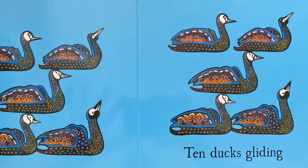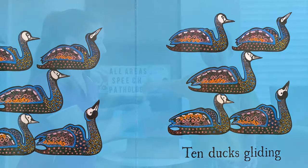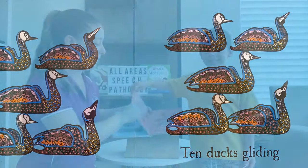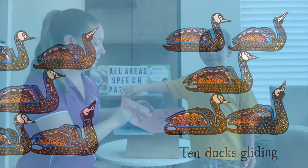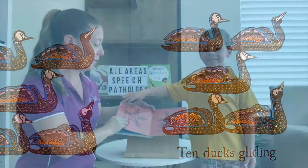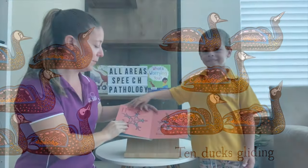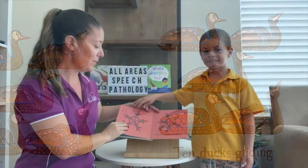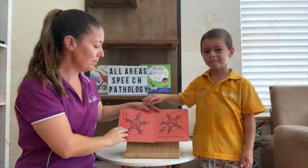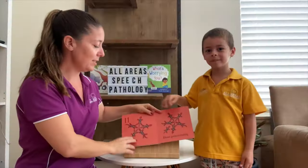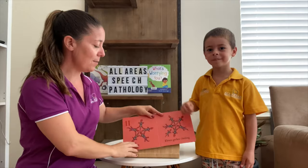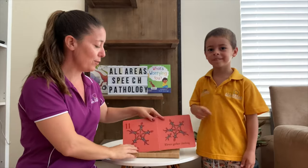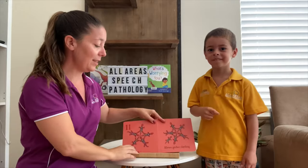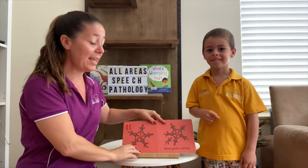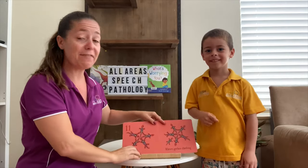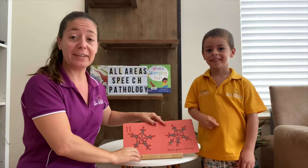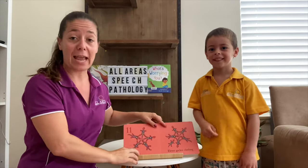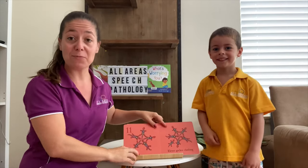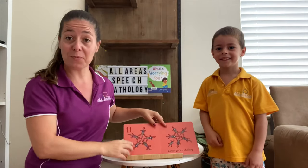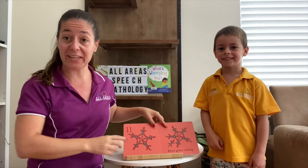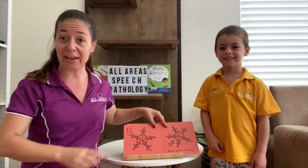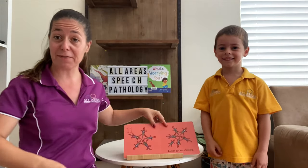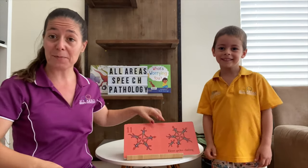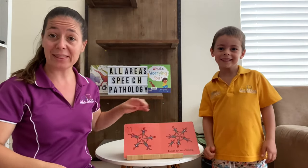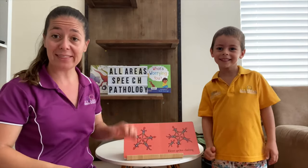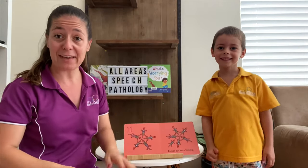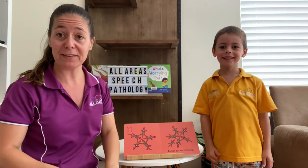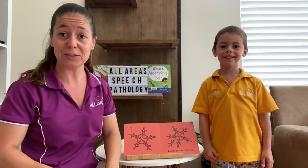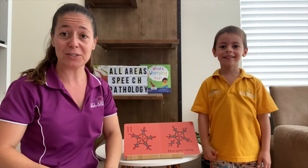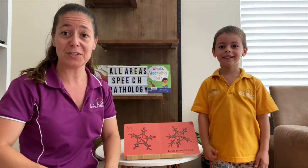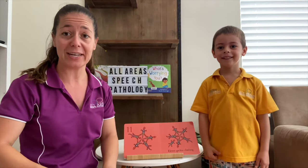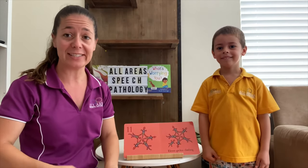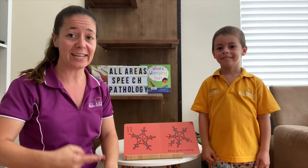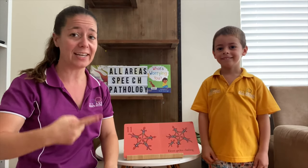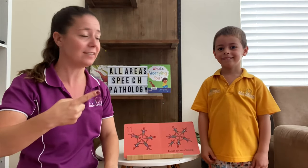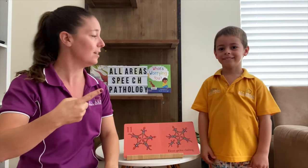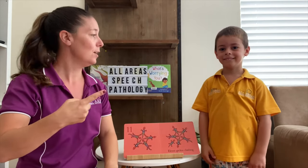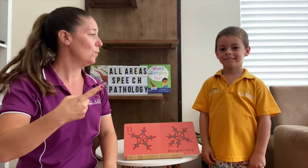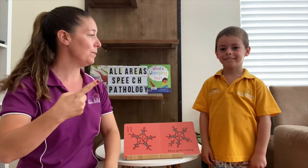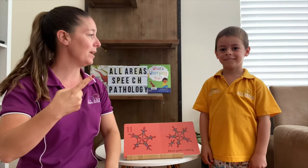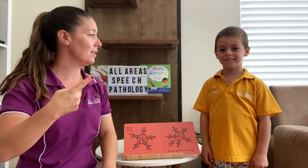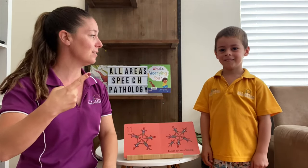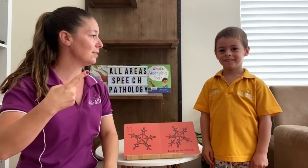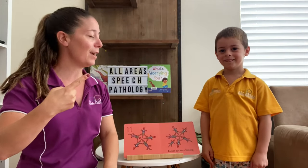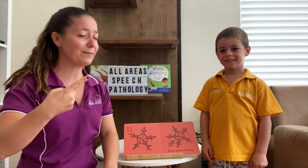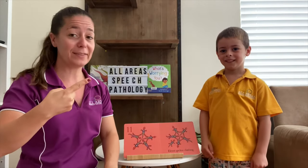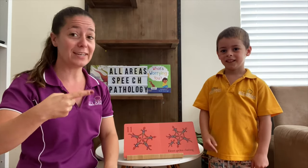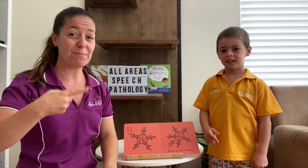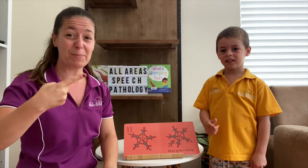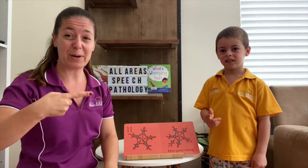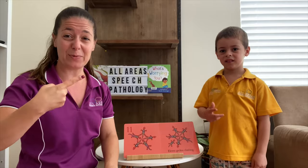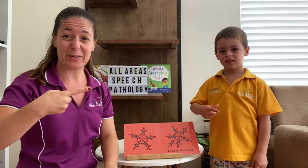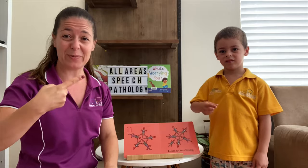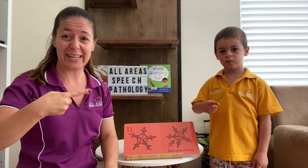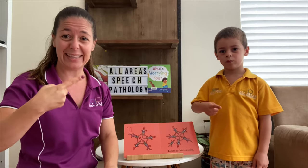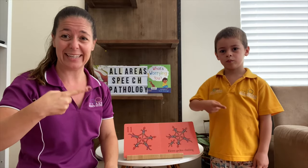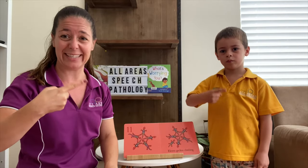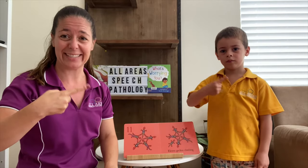so we're up to number 11 and when we get from 11 to 19 we make the sign for the number but we wiggle it